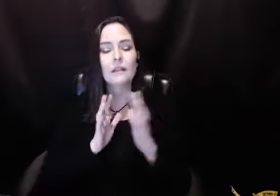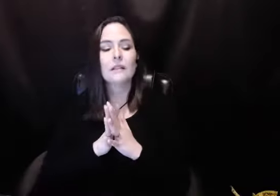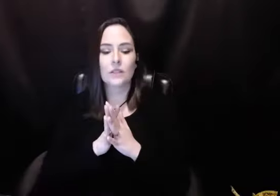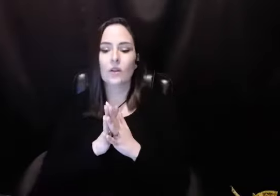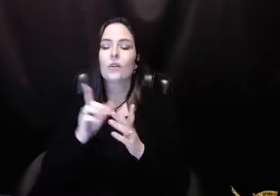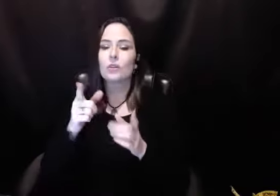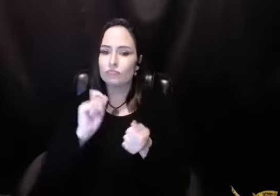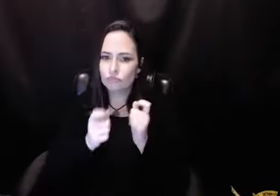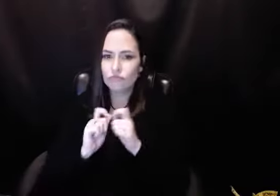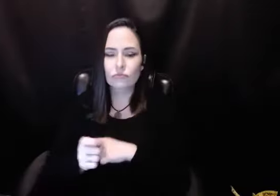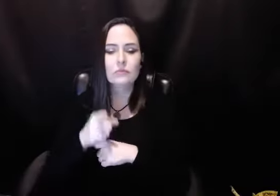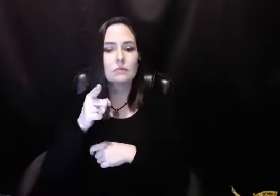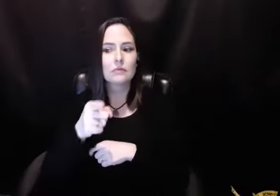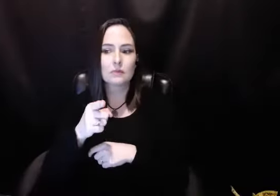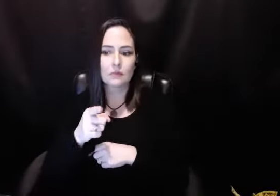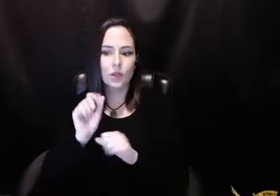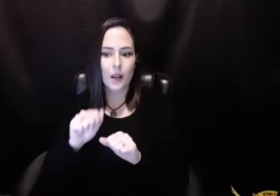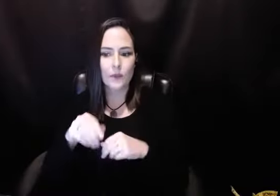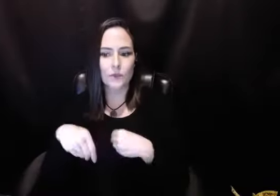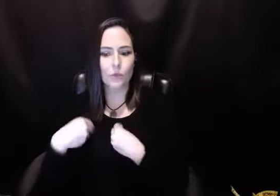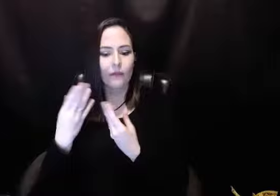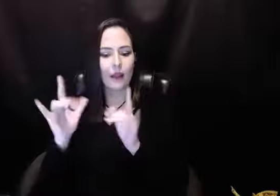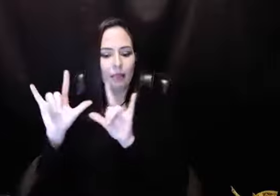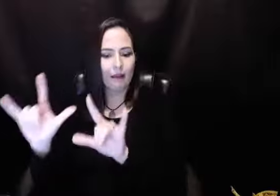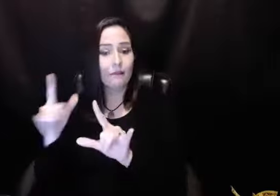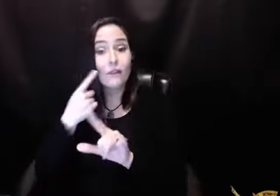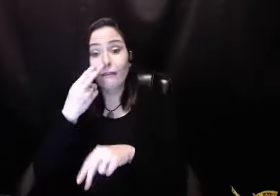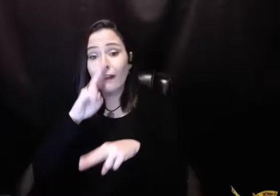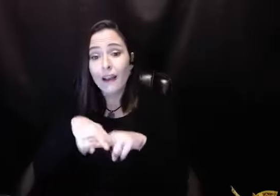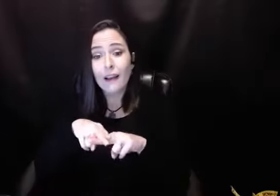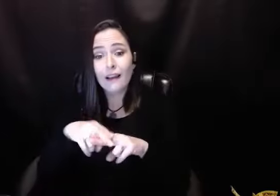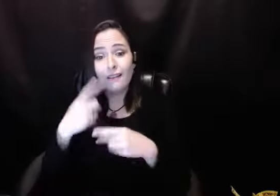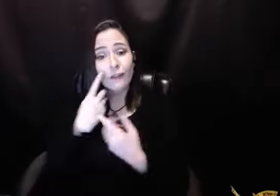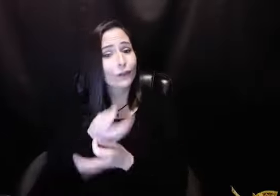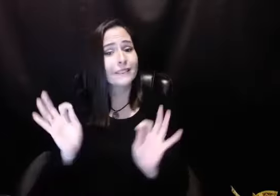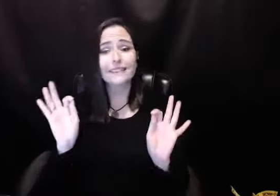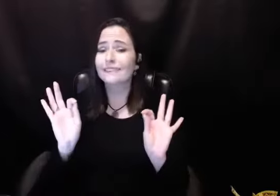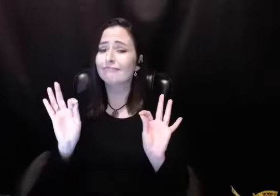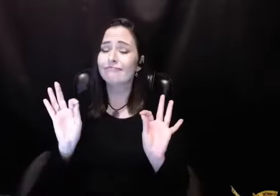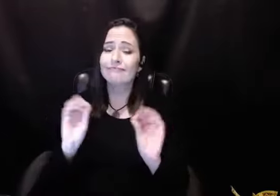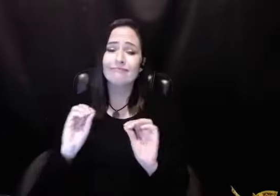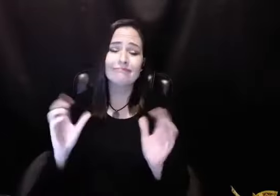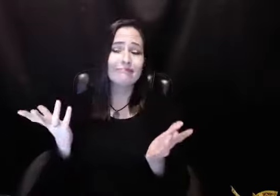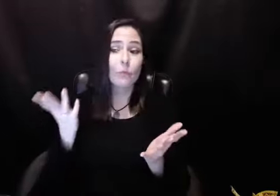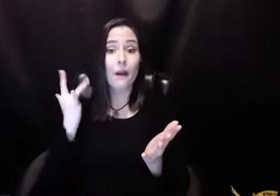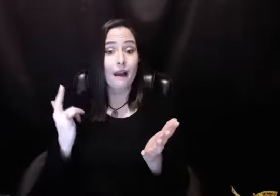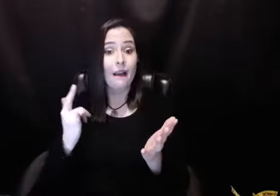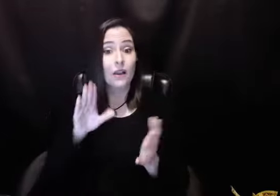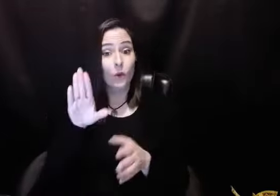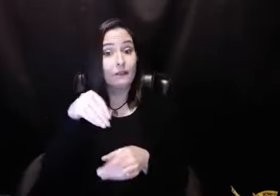about it is, in terms of other people, you learn to change, too. And you learn to be able to give love for fun and for free,